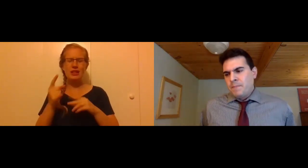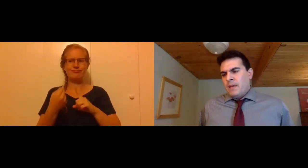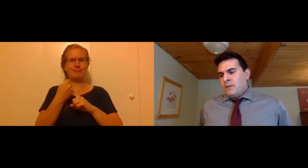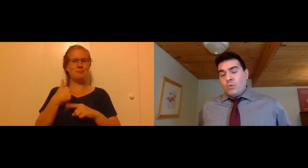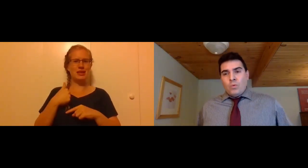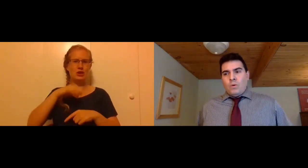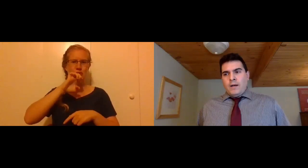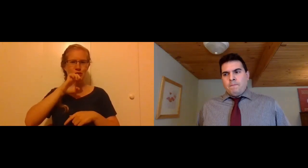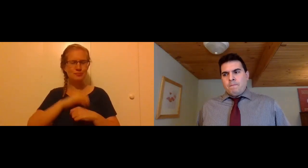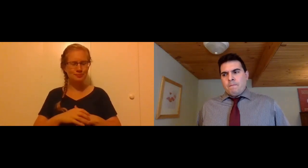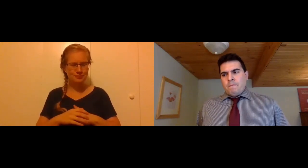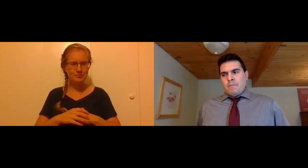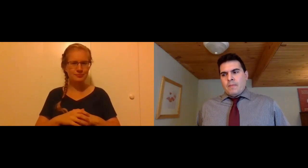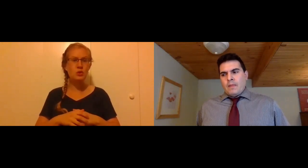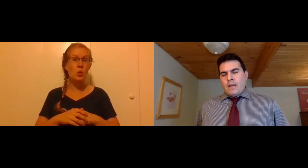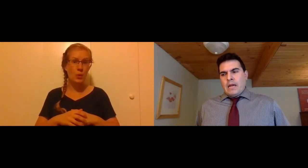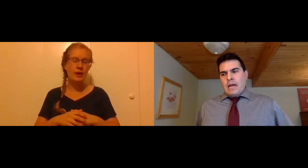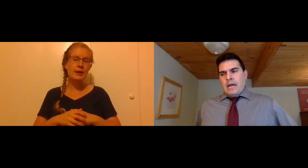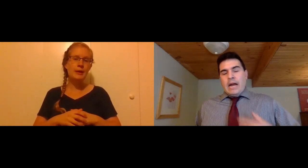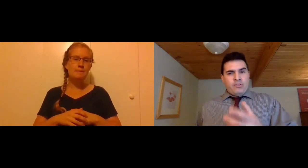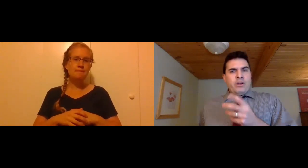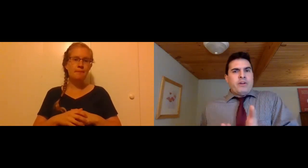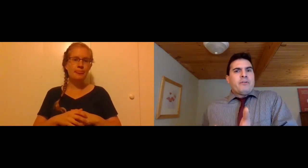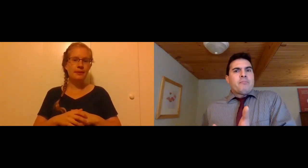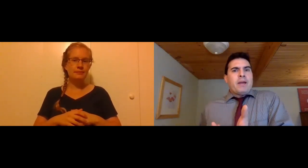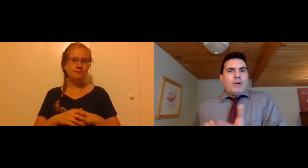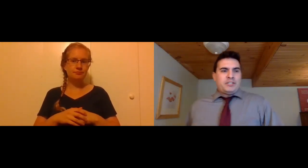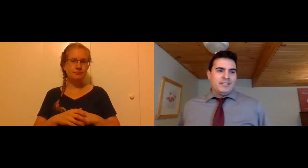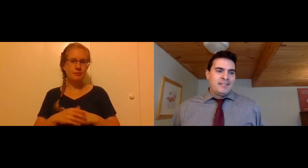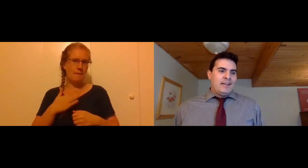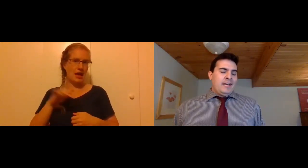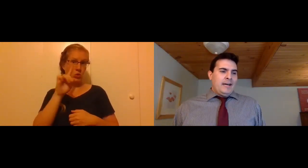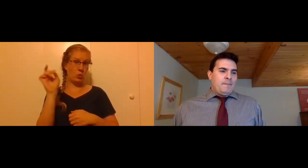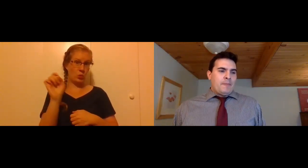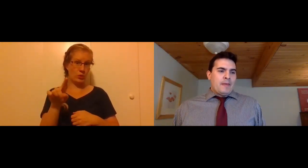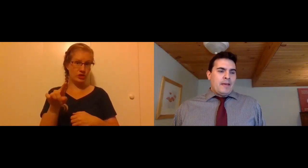Archbishop. So here's my question.